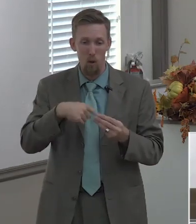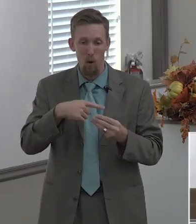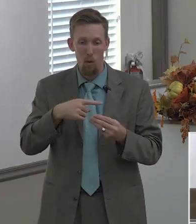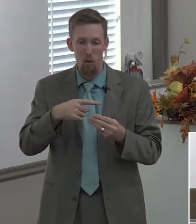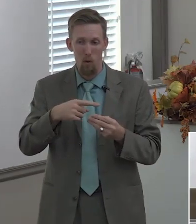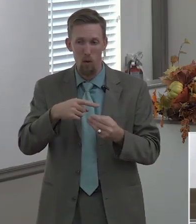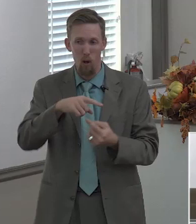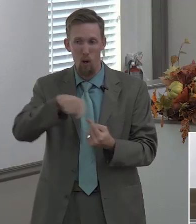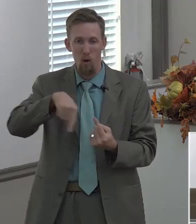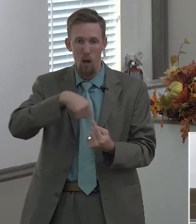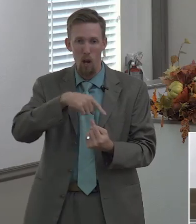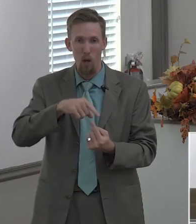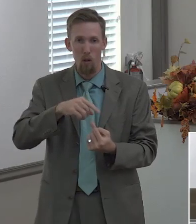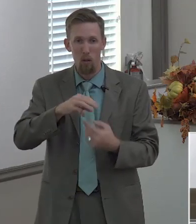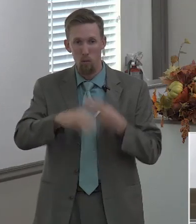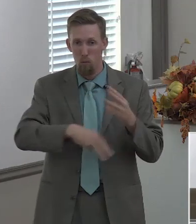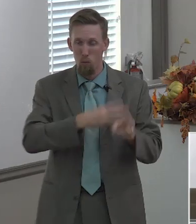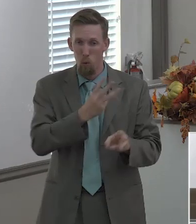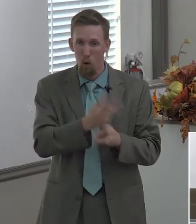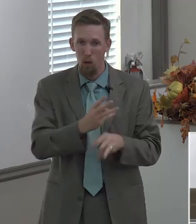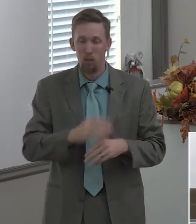around the country and around the world